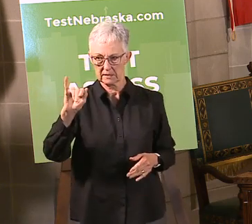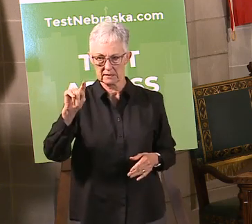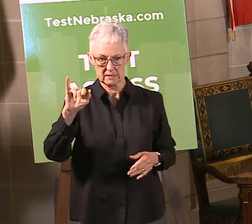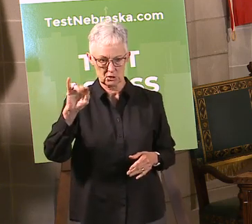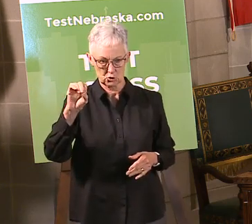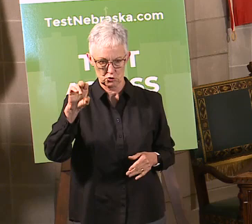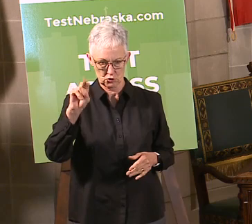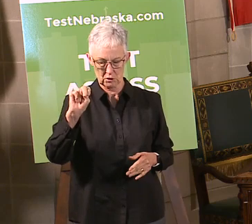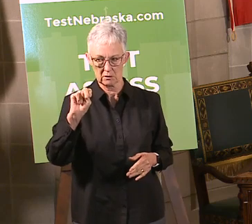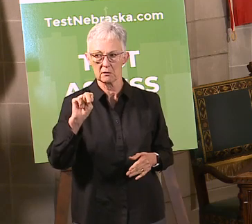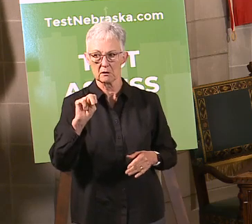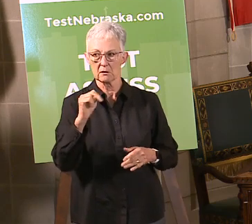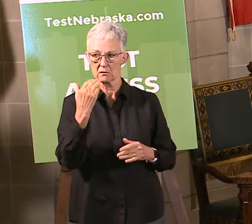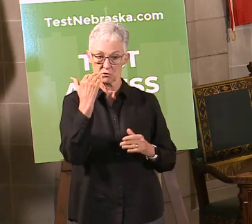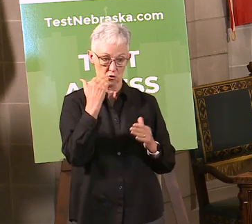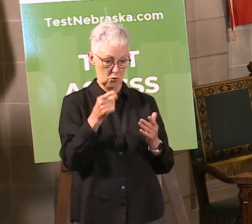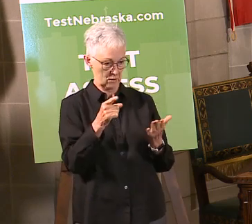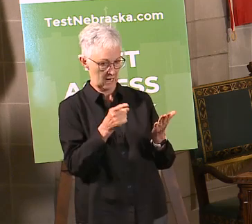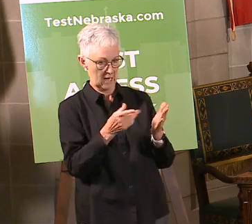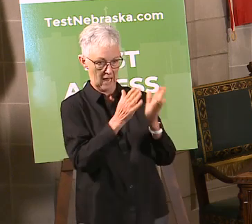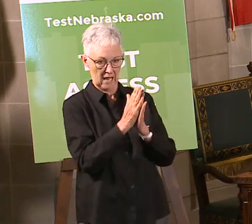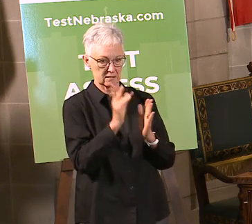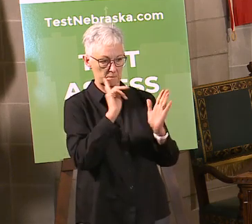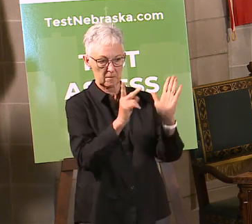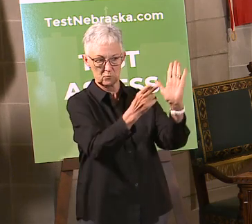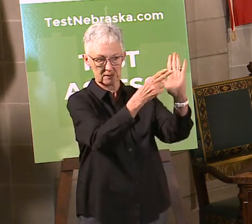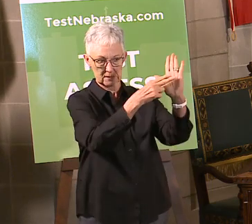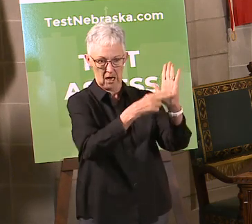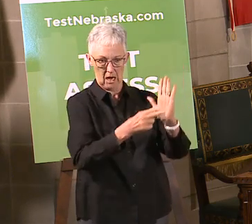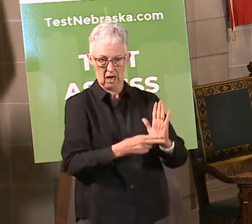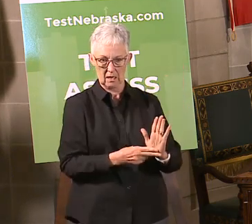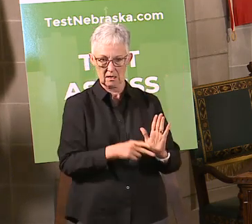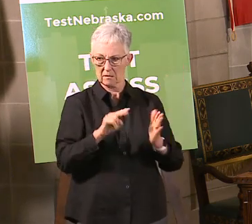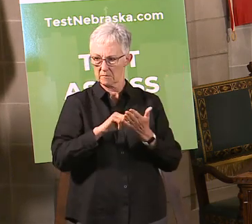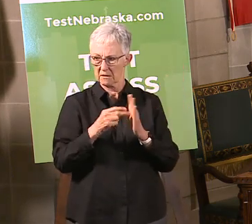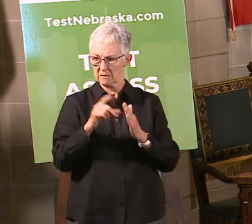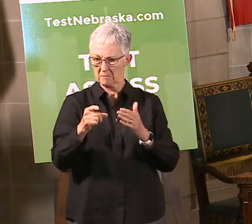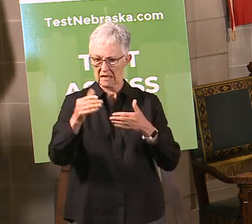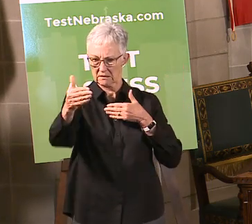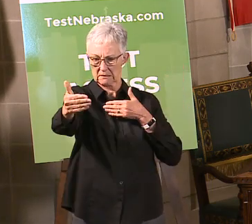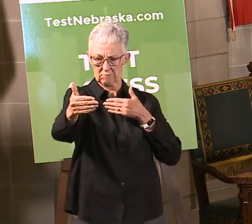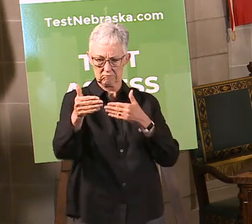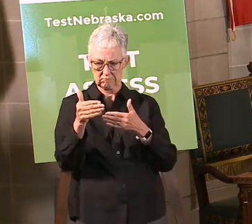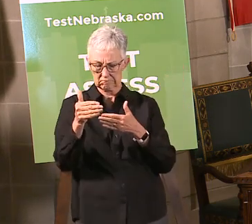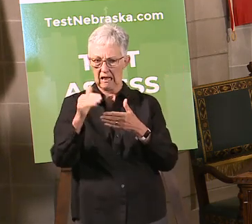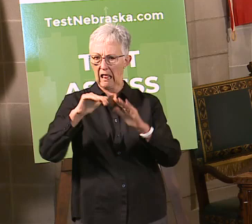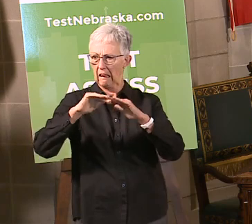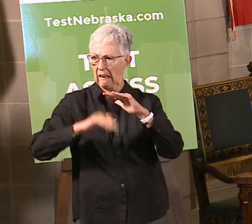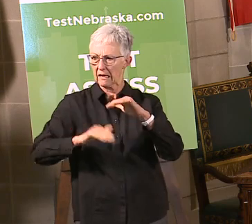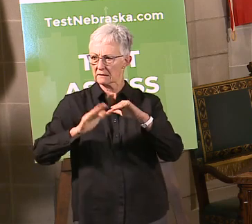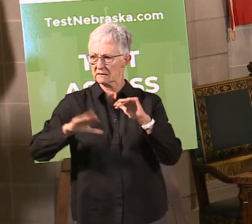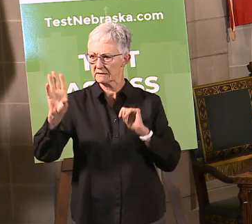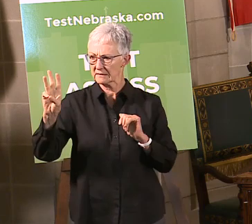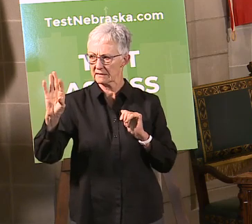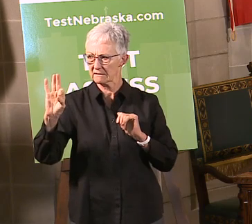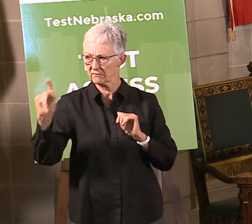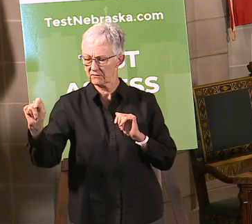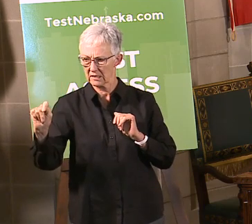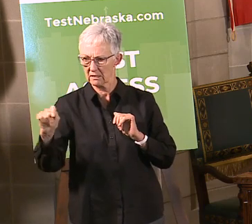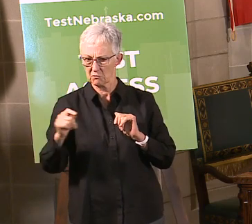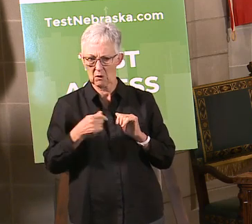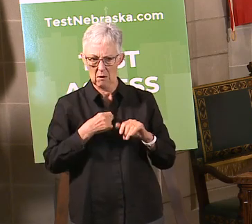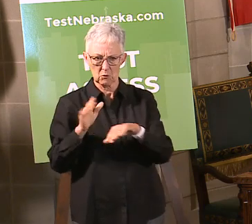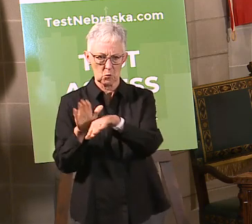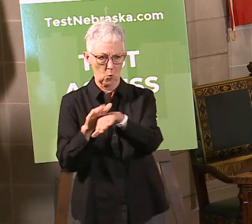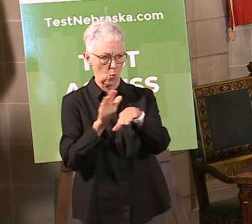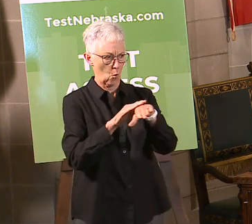six feet to be able to do that. So I would urge Nebraskans to be cautious about signing any petitions if